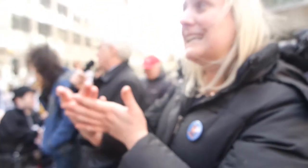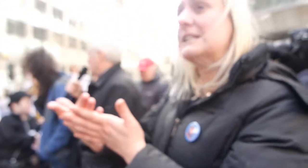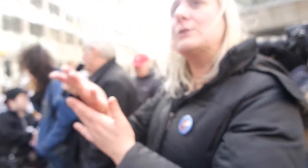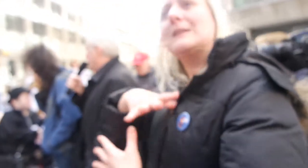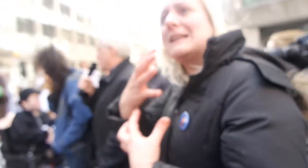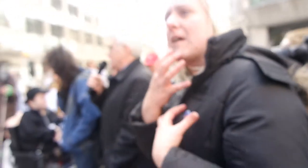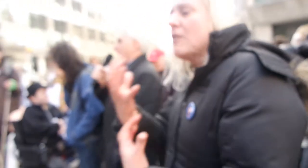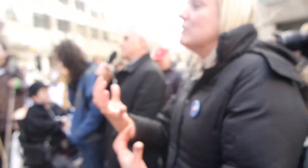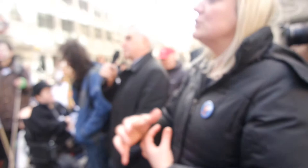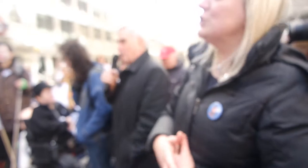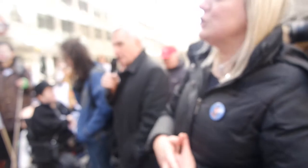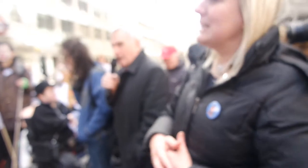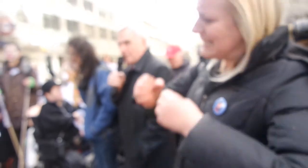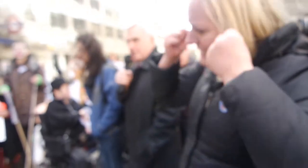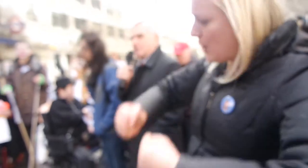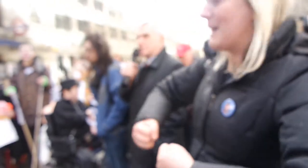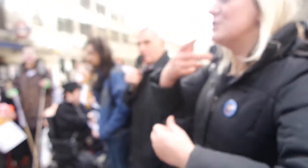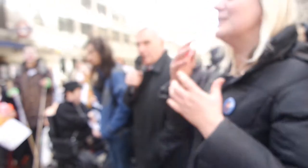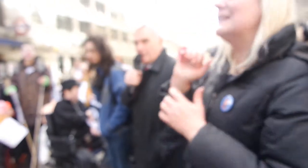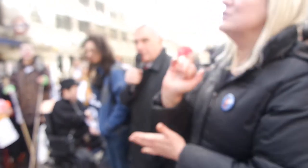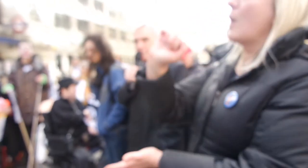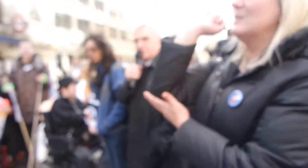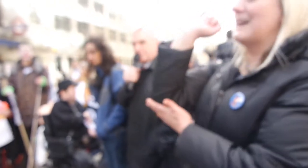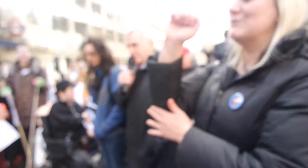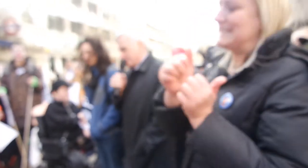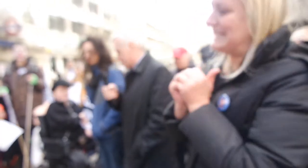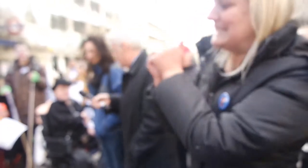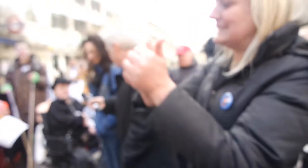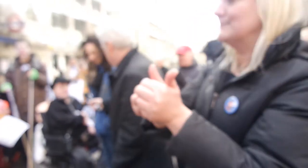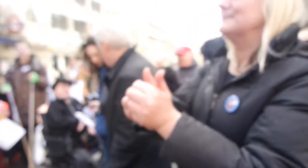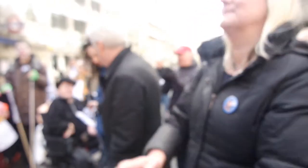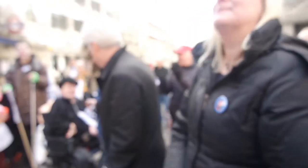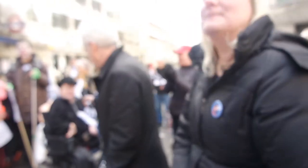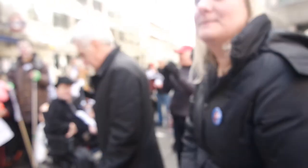Courage, determination and solidarity. Solidarity, brothers and sisters.